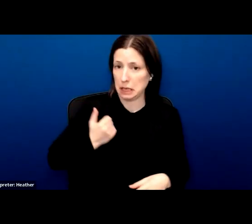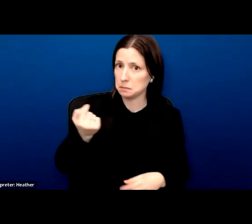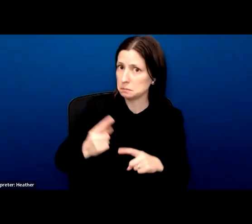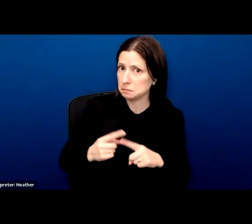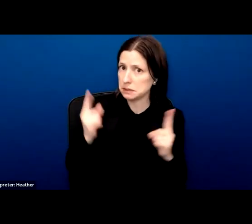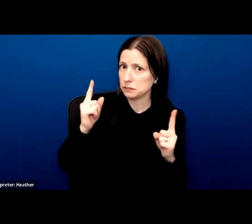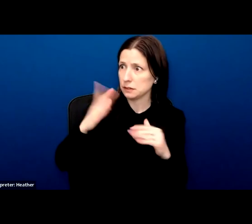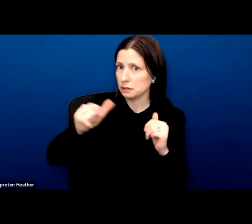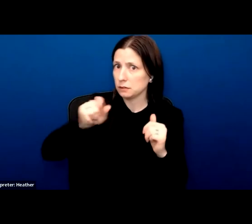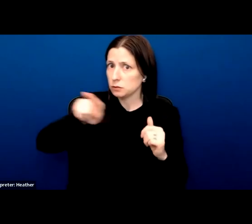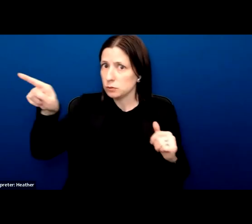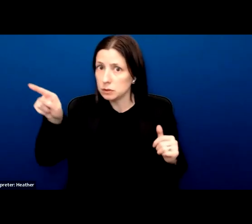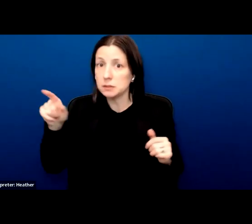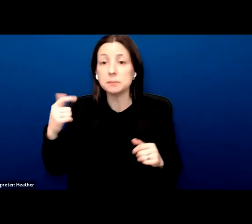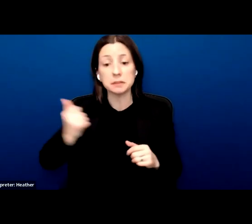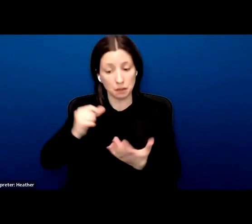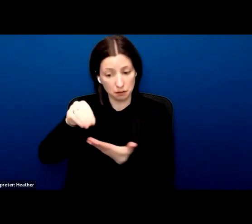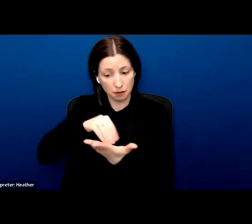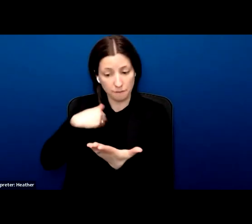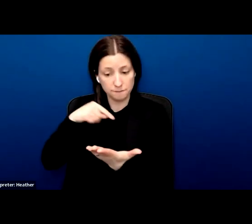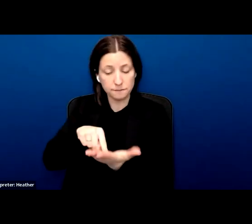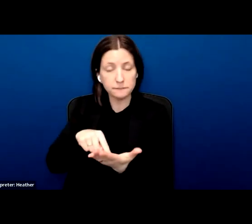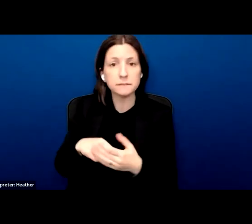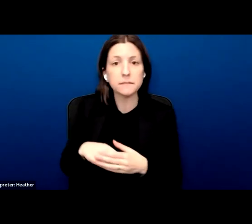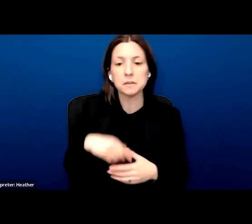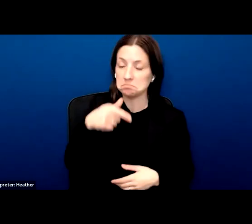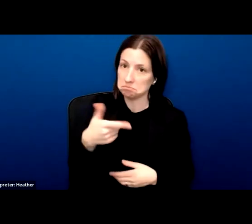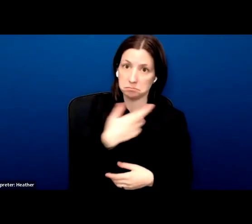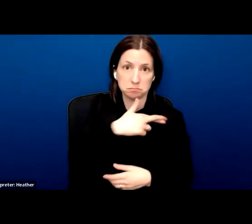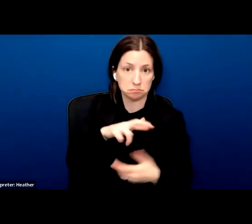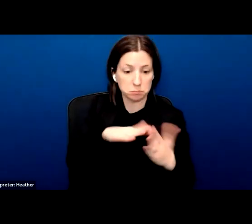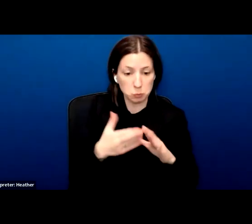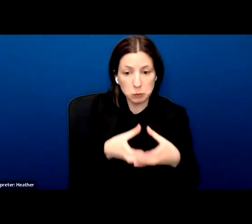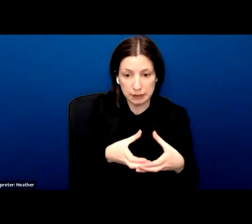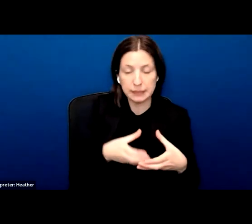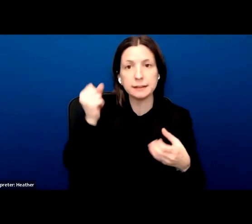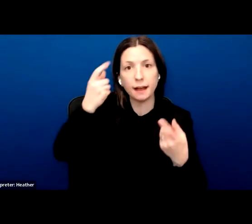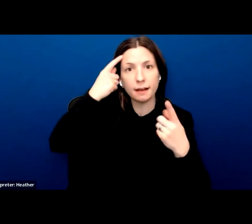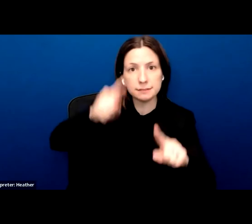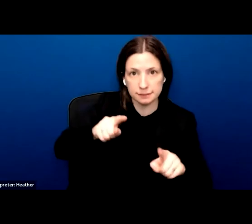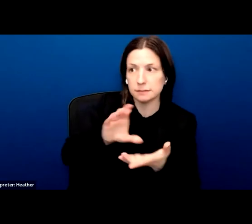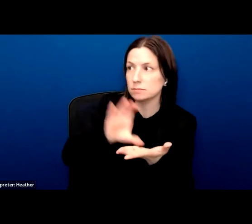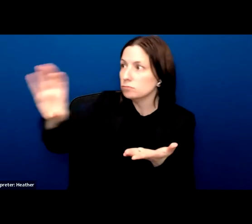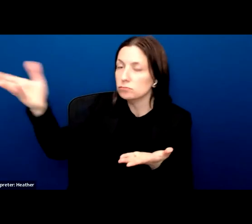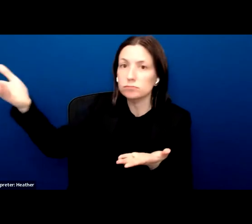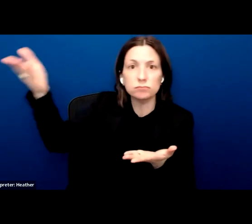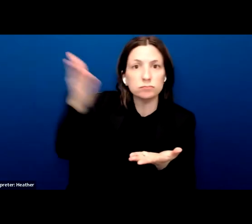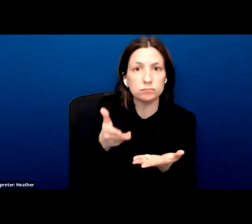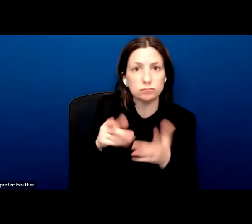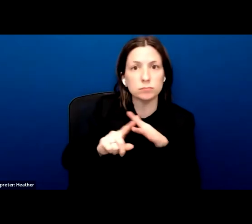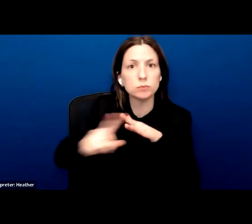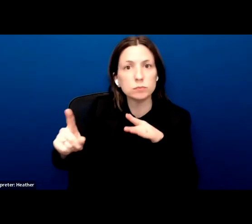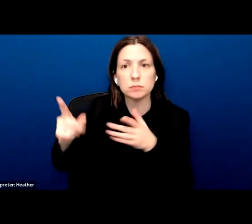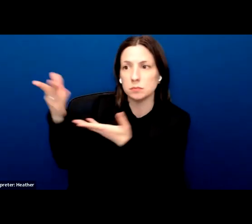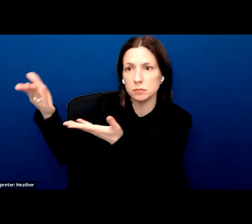a template for making an agreement with the government. so a faith community can bring a refugee family or assist in the